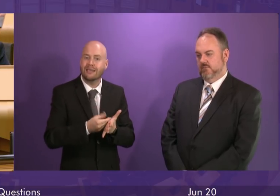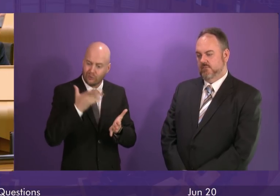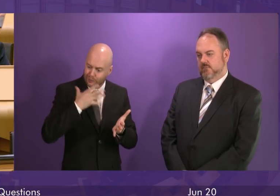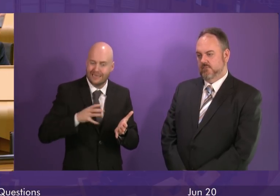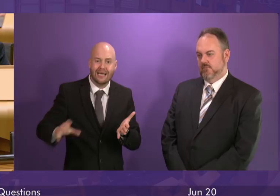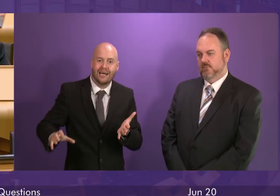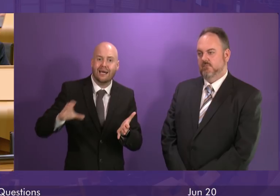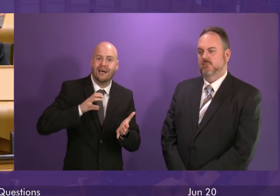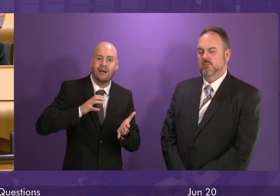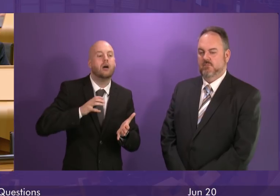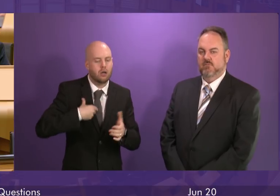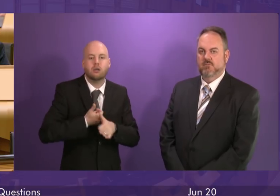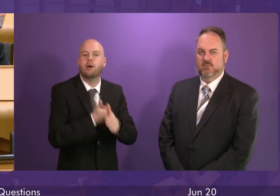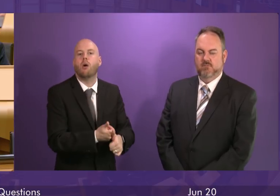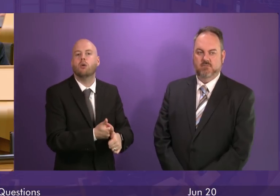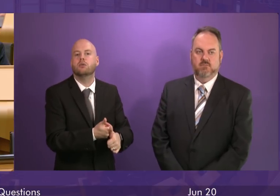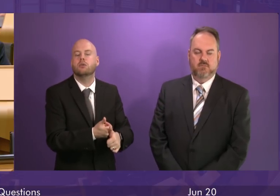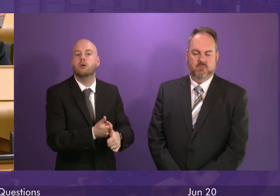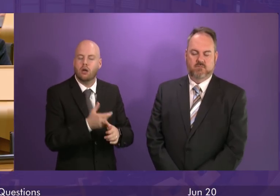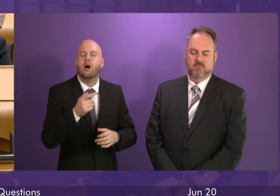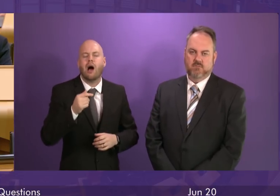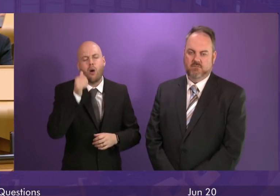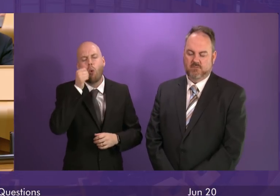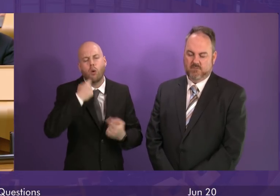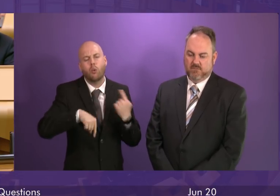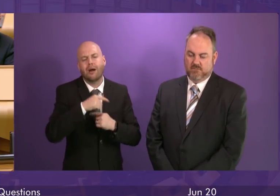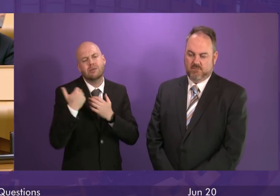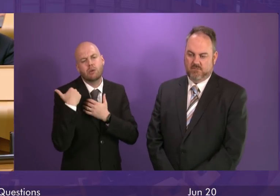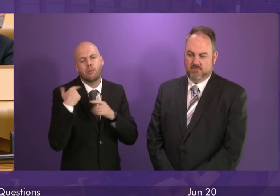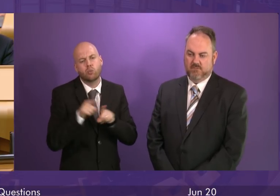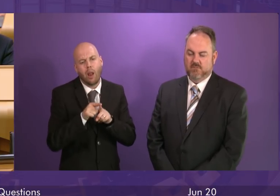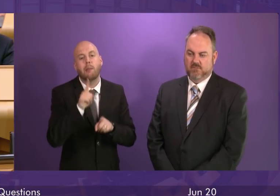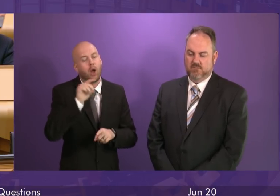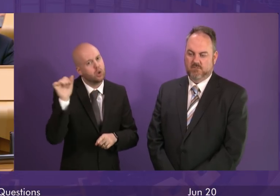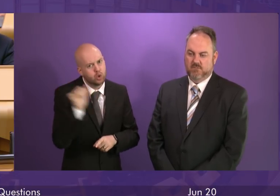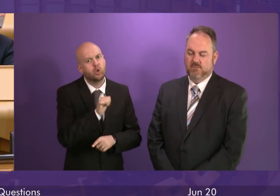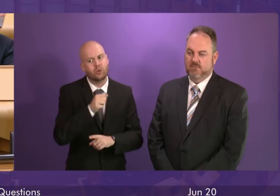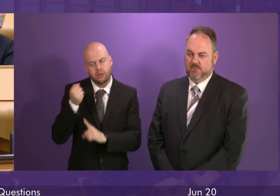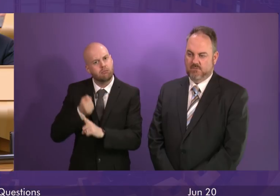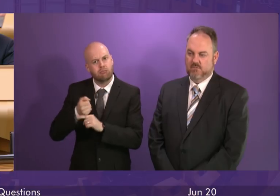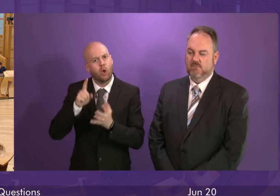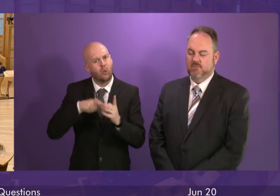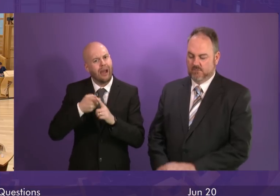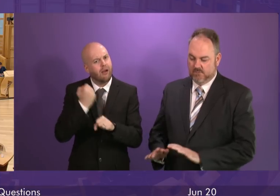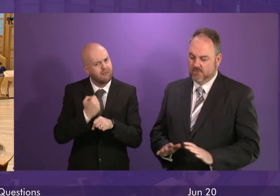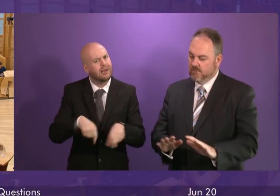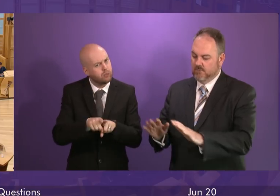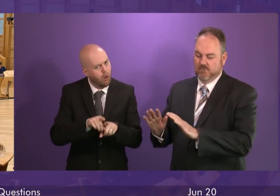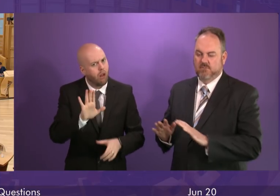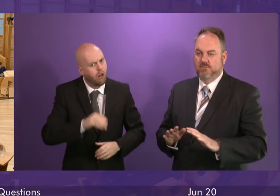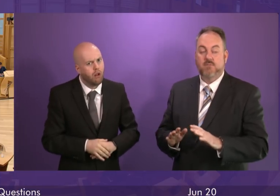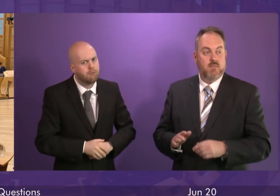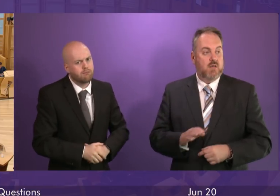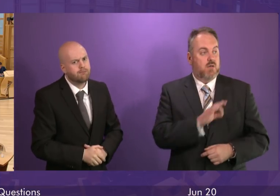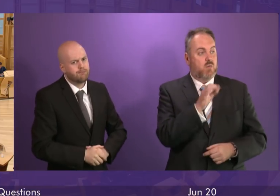responsibilities but let us also continue to press the UK government to live up to their responsibilities as well. Question